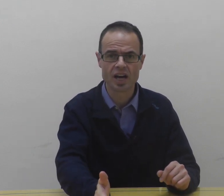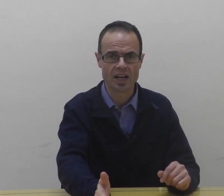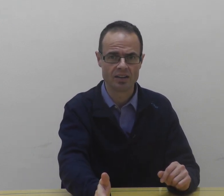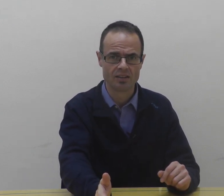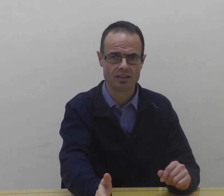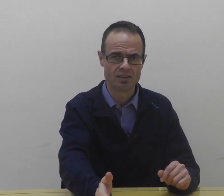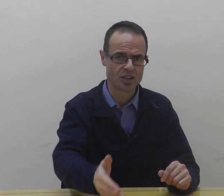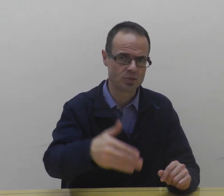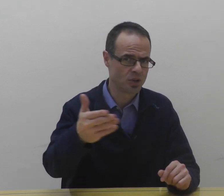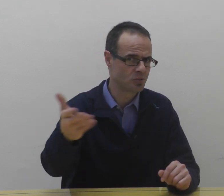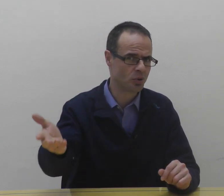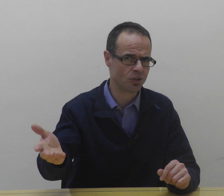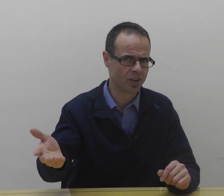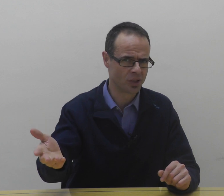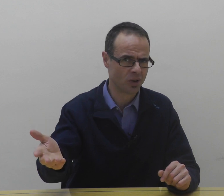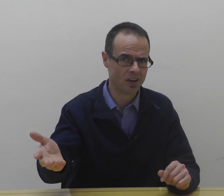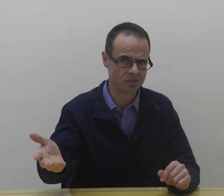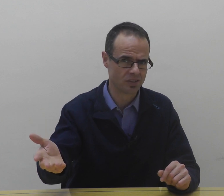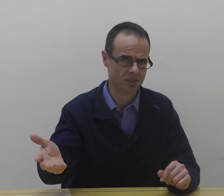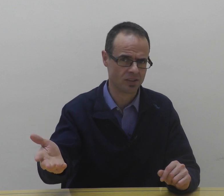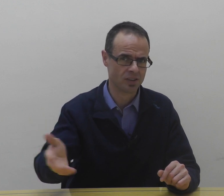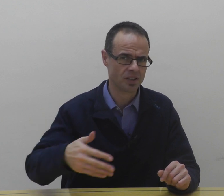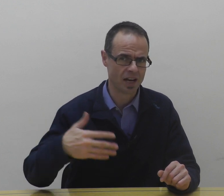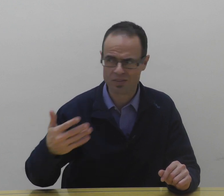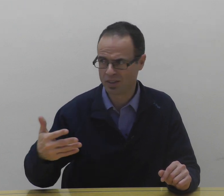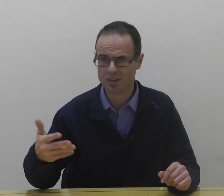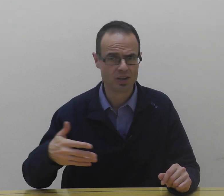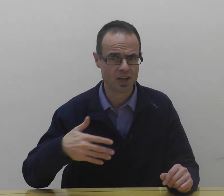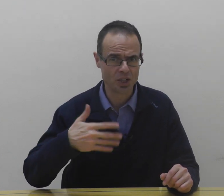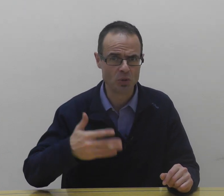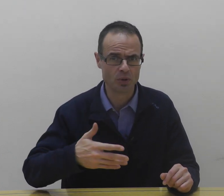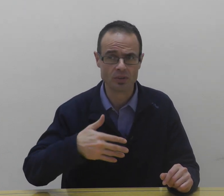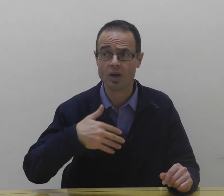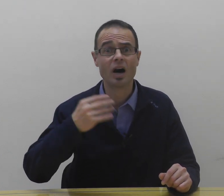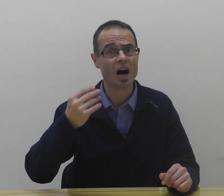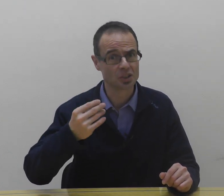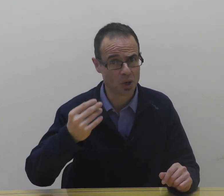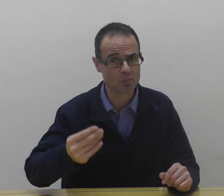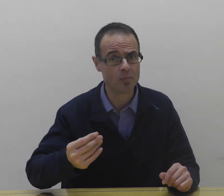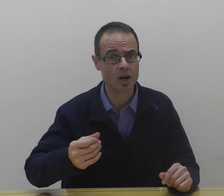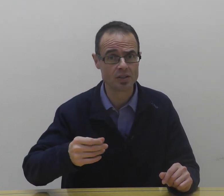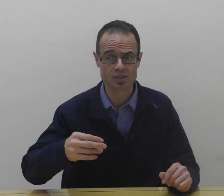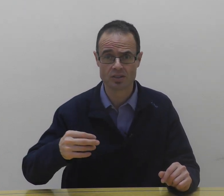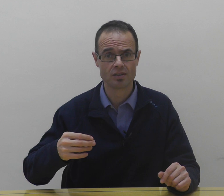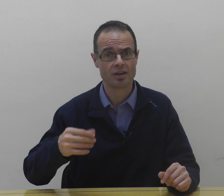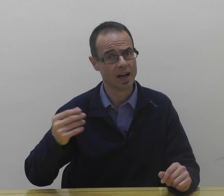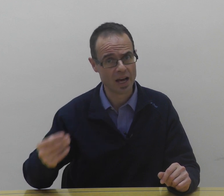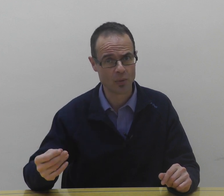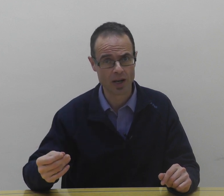day, that's the most important thing in your life, having an open, uncompromised airway,